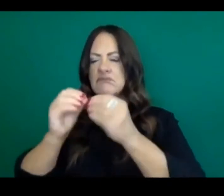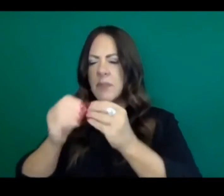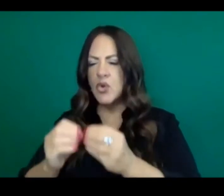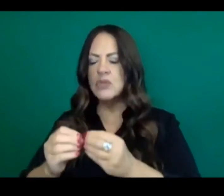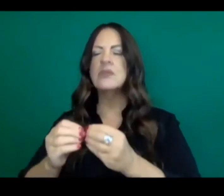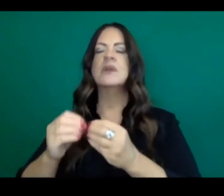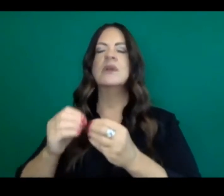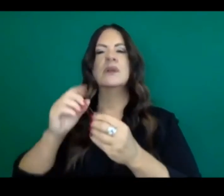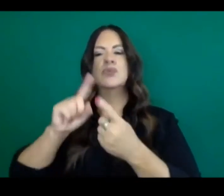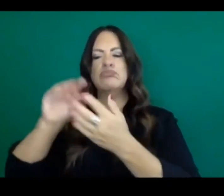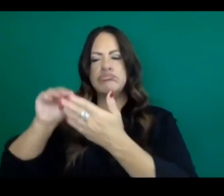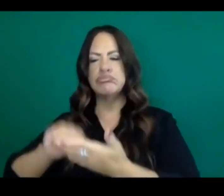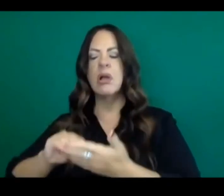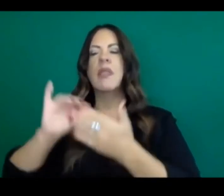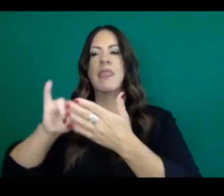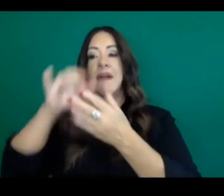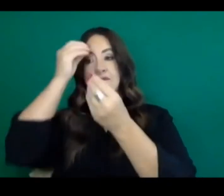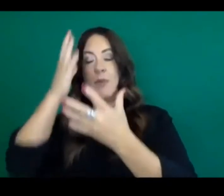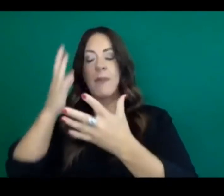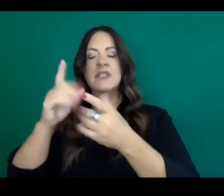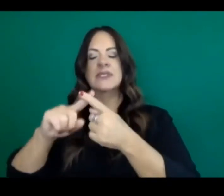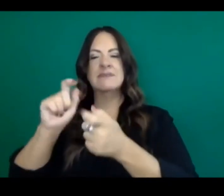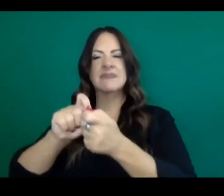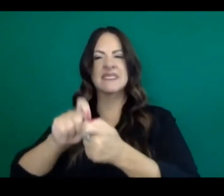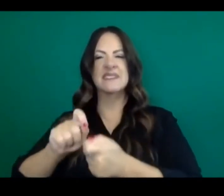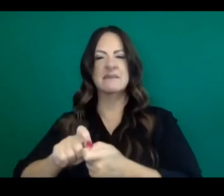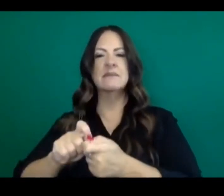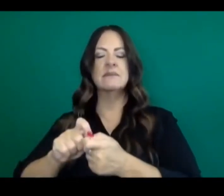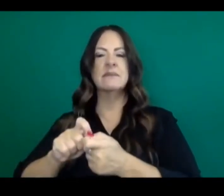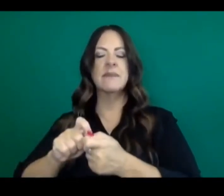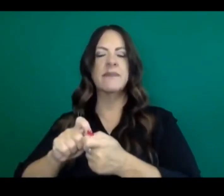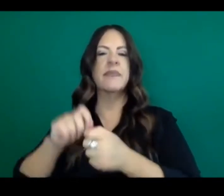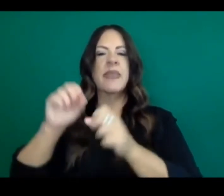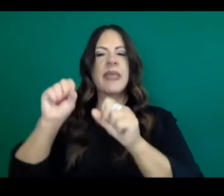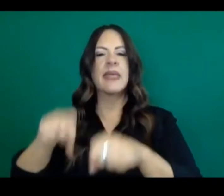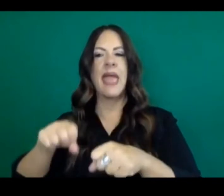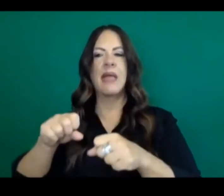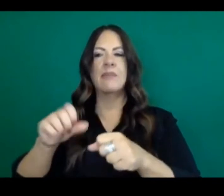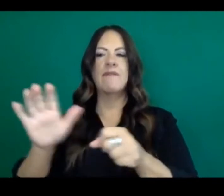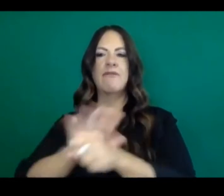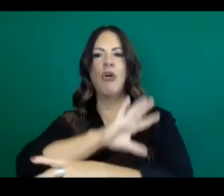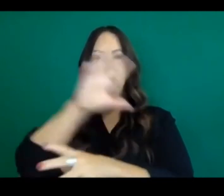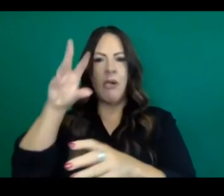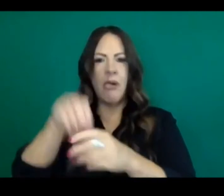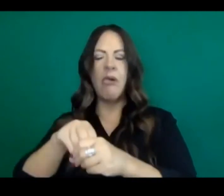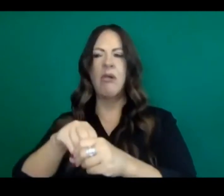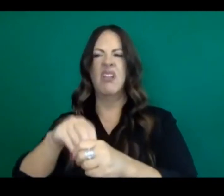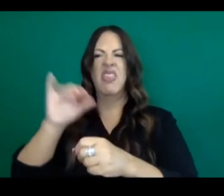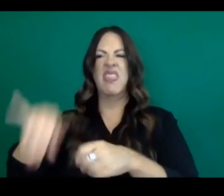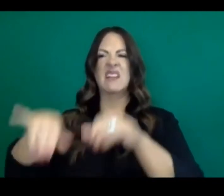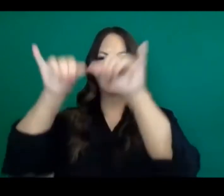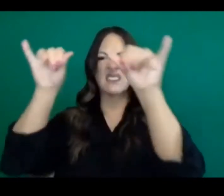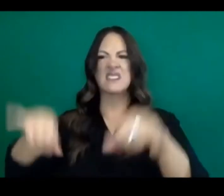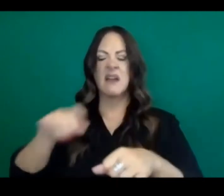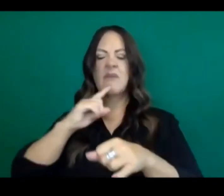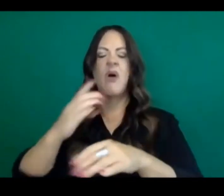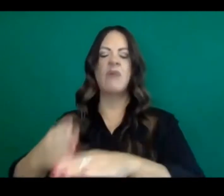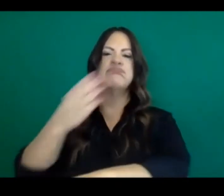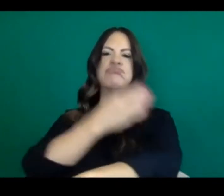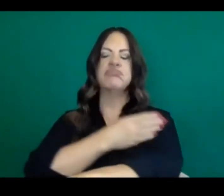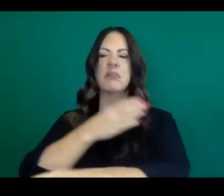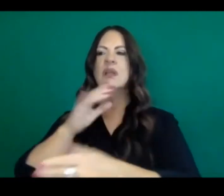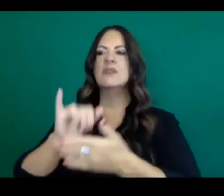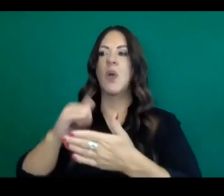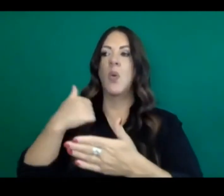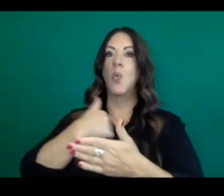information so that it can be robust, strong enough, and give us the information that